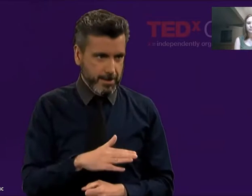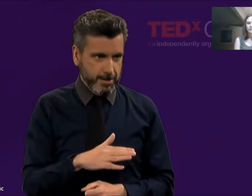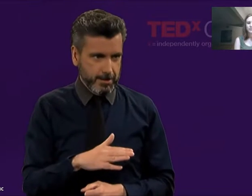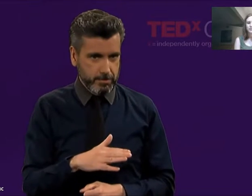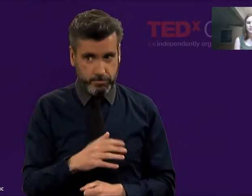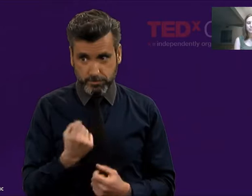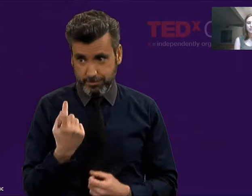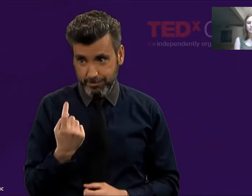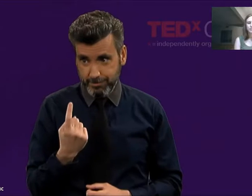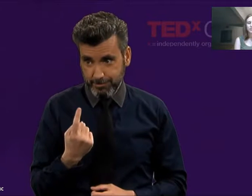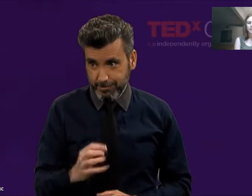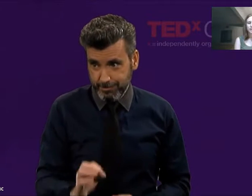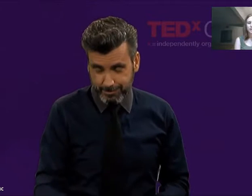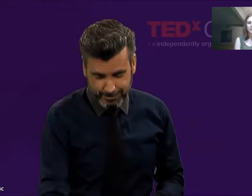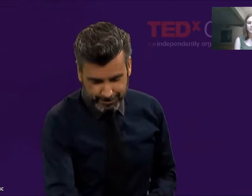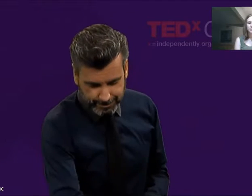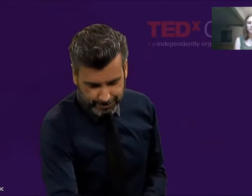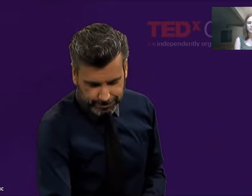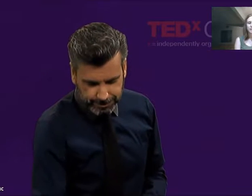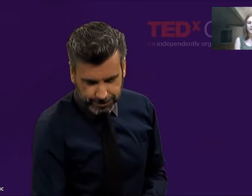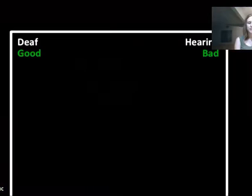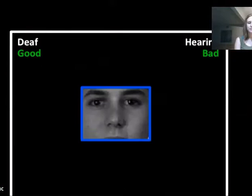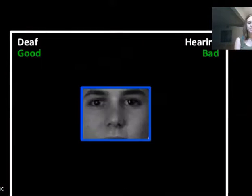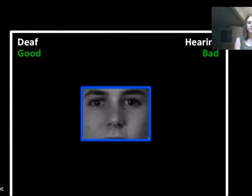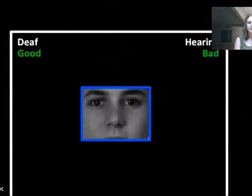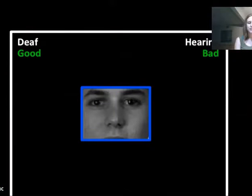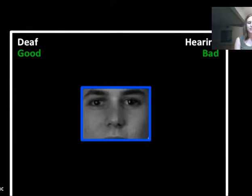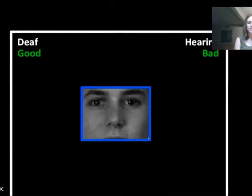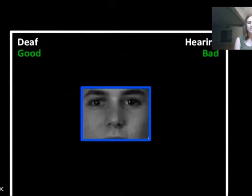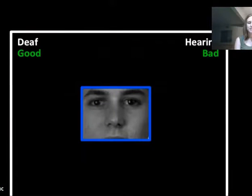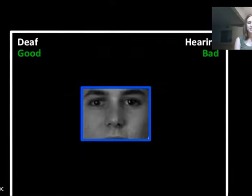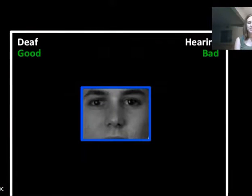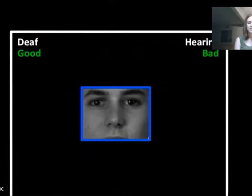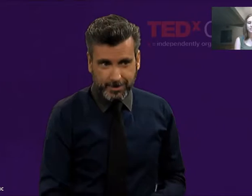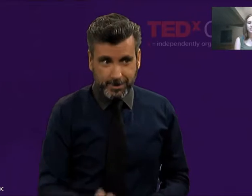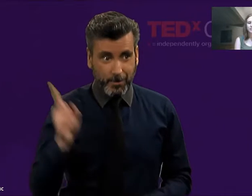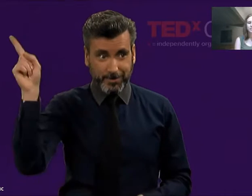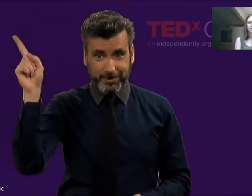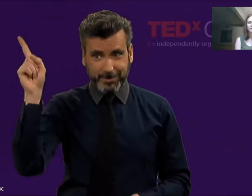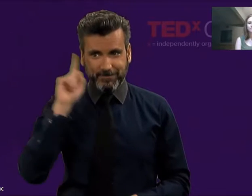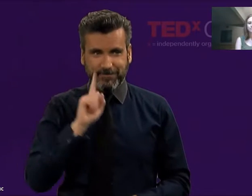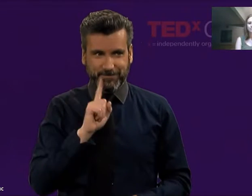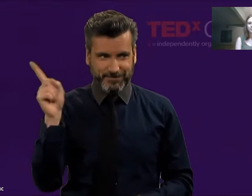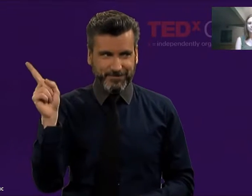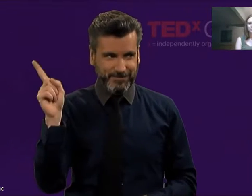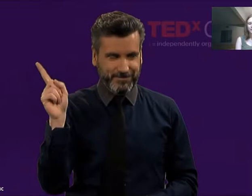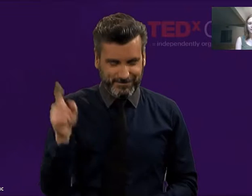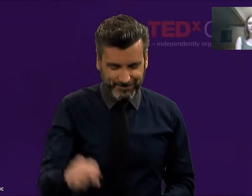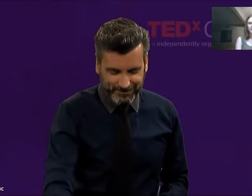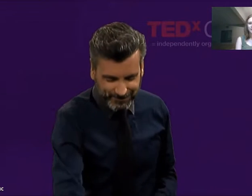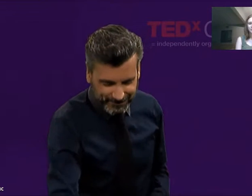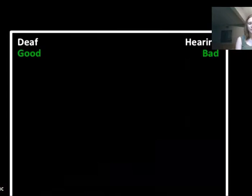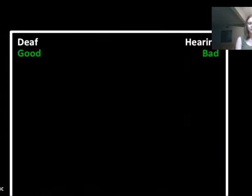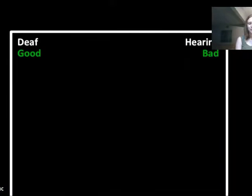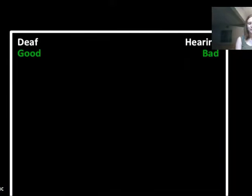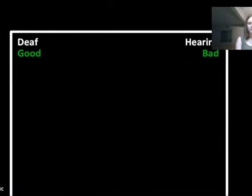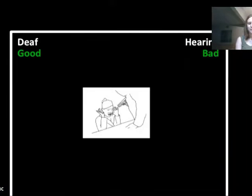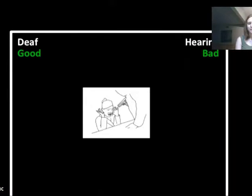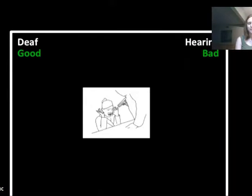If you see the picture of the drawing, it's going to be good or bad. If you see the face, it's going to be deaf or hearing. Alright, everybody pointed that way. Good